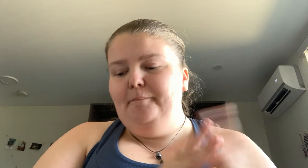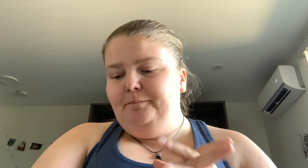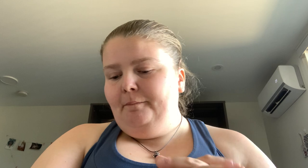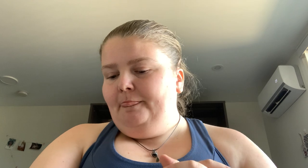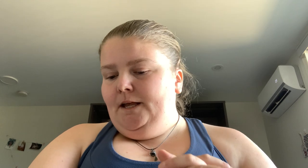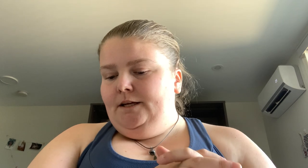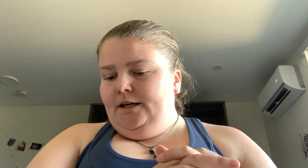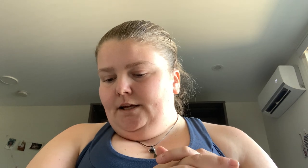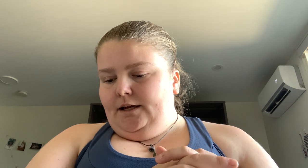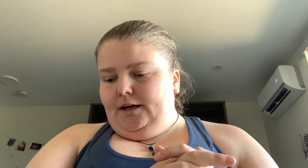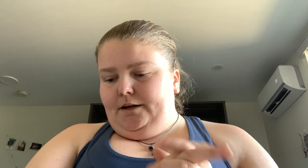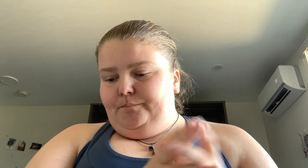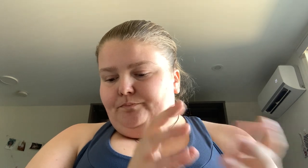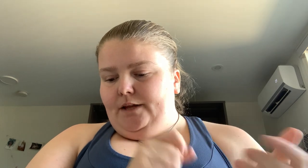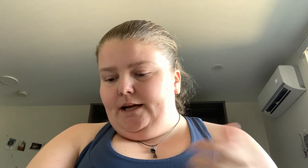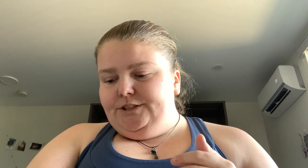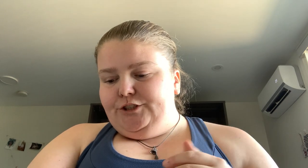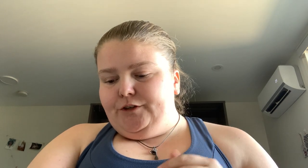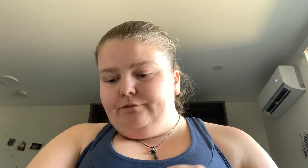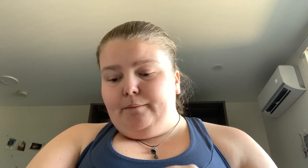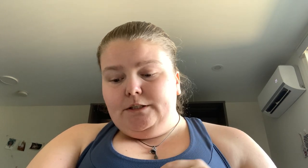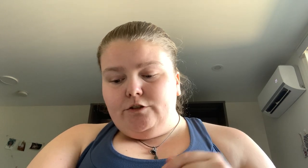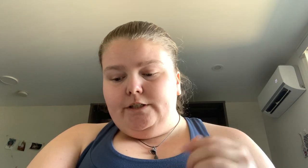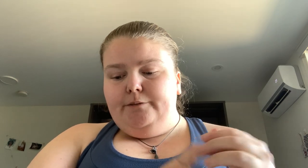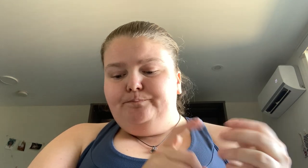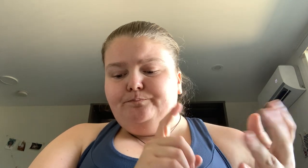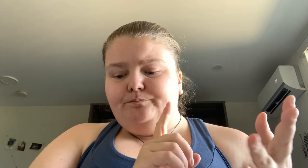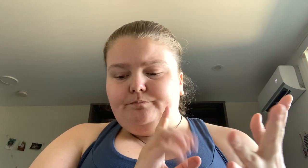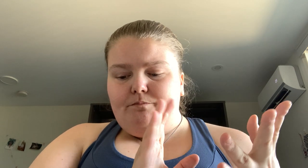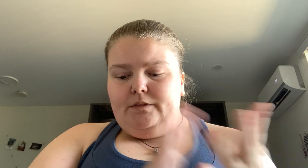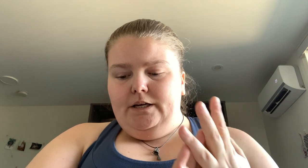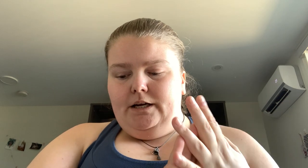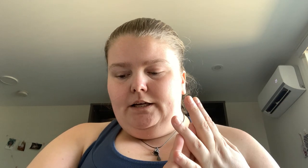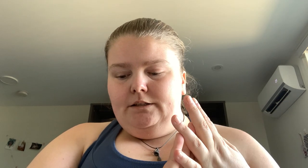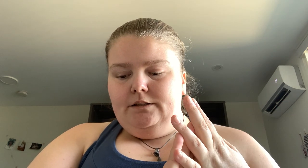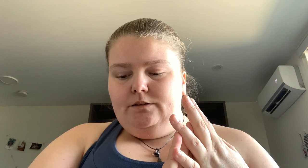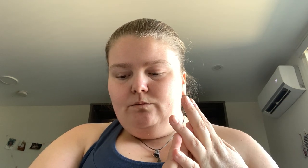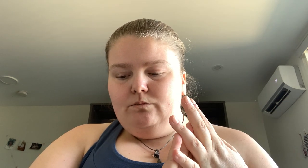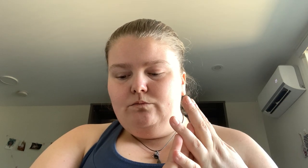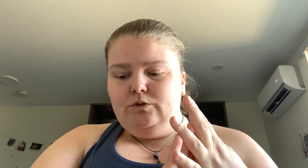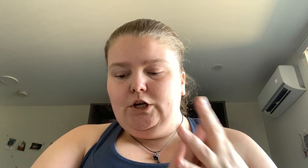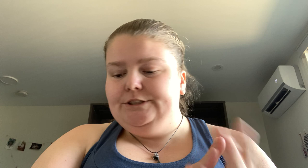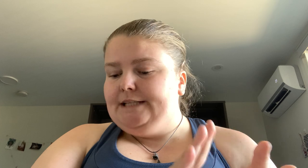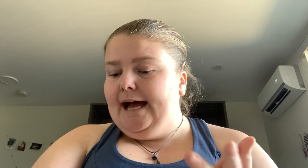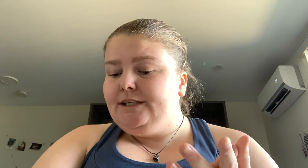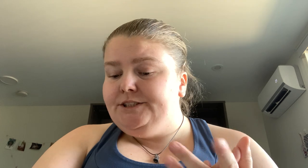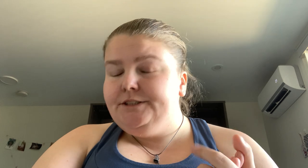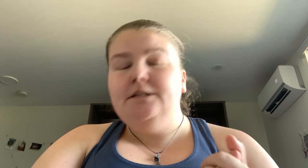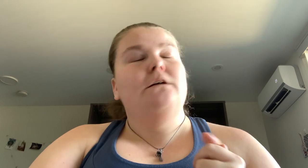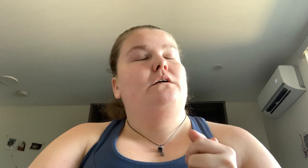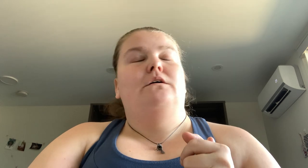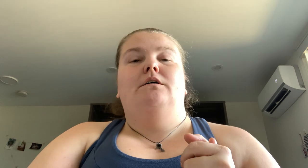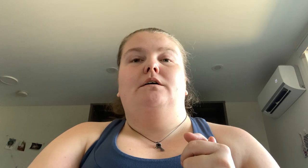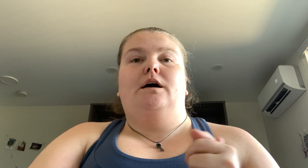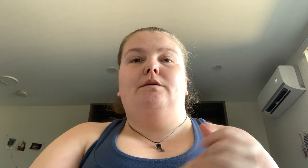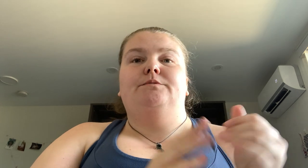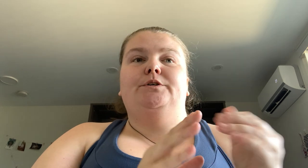um ancestry and family tree uh curse and hex um so